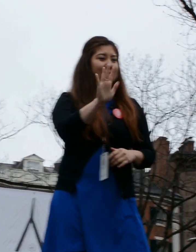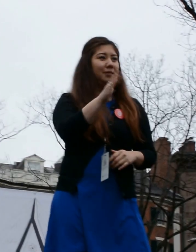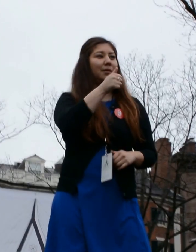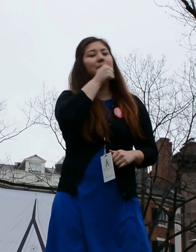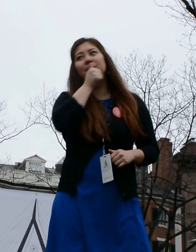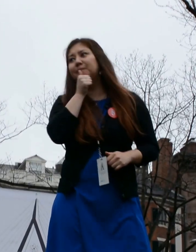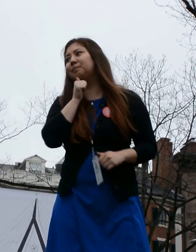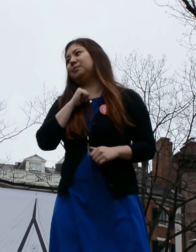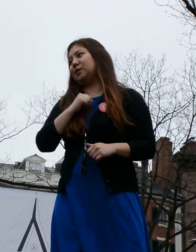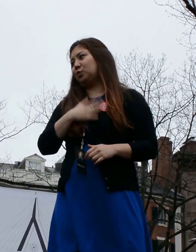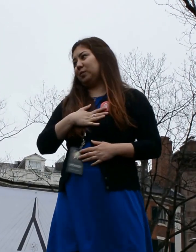and be patient.